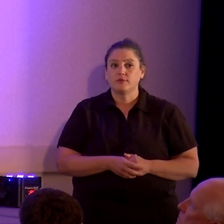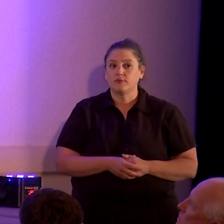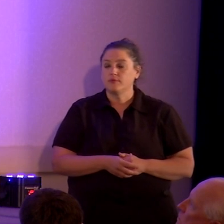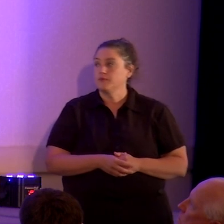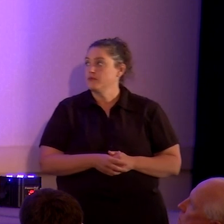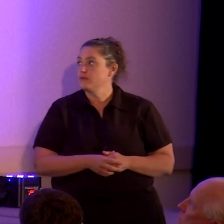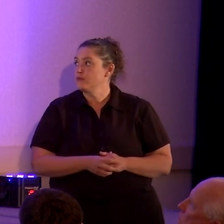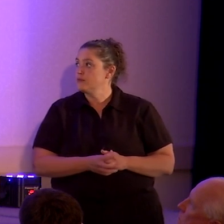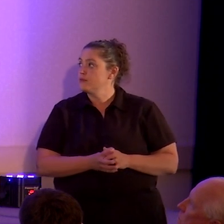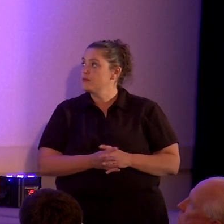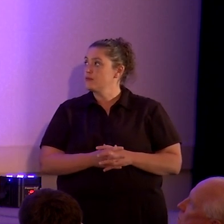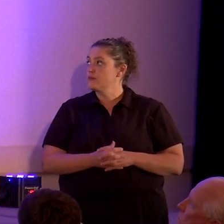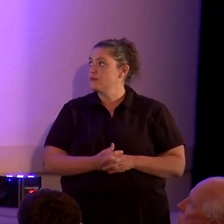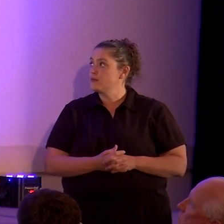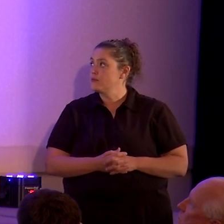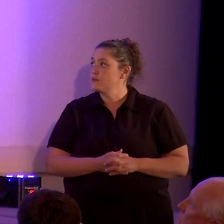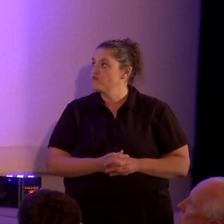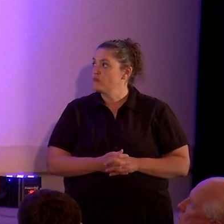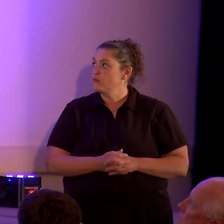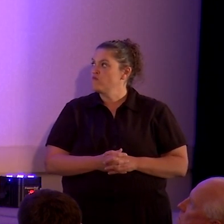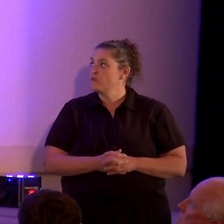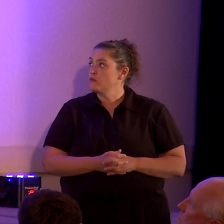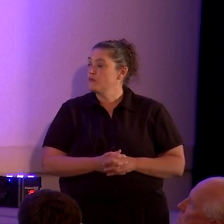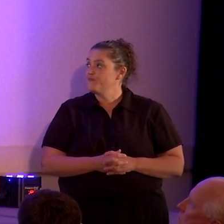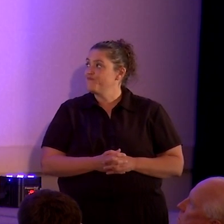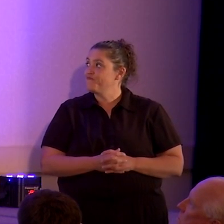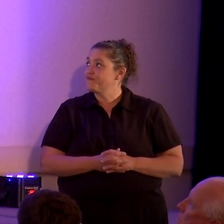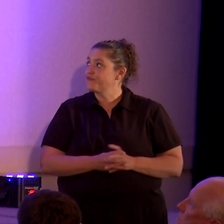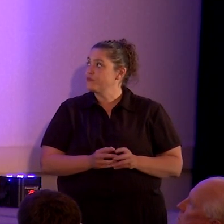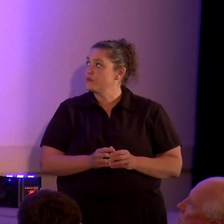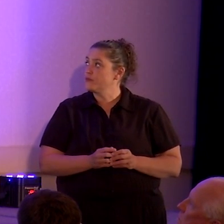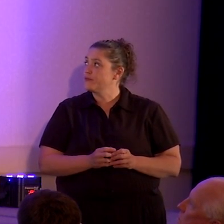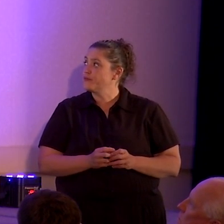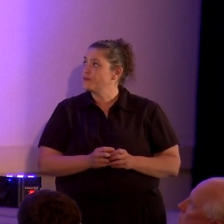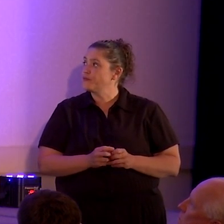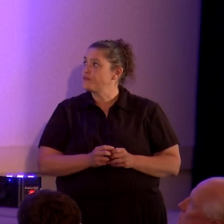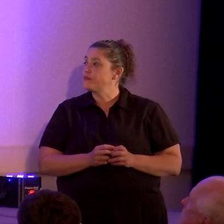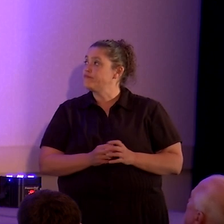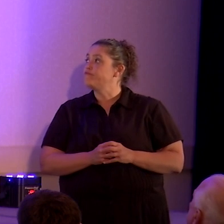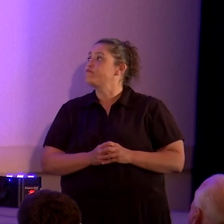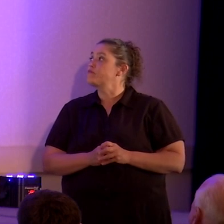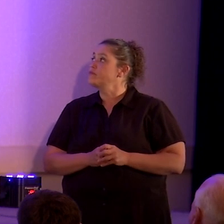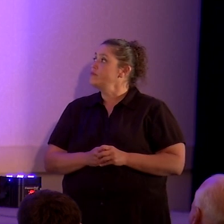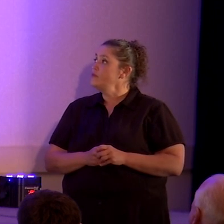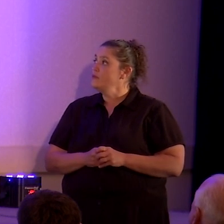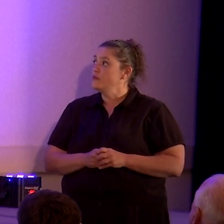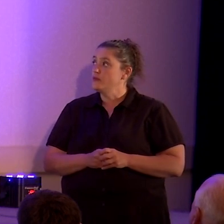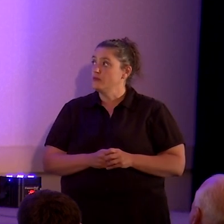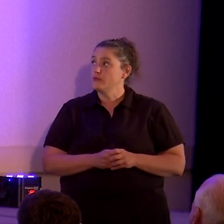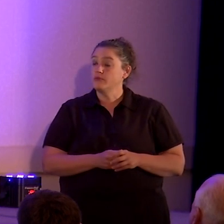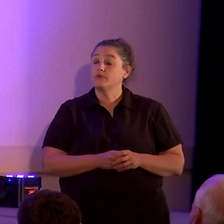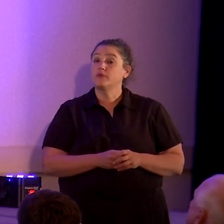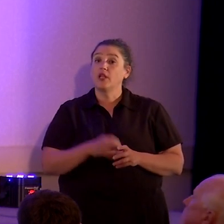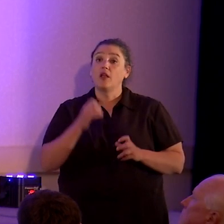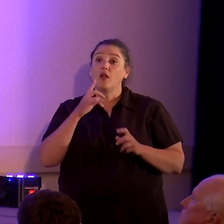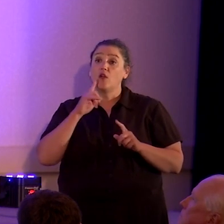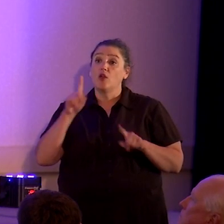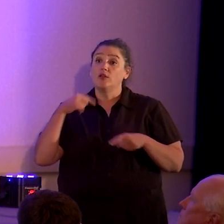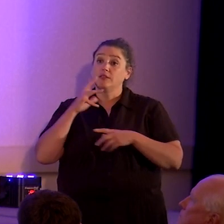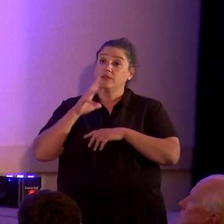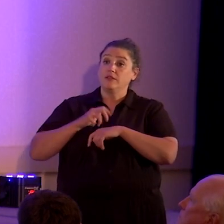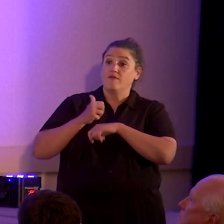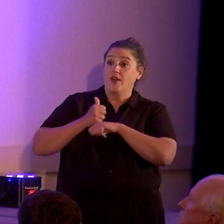which is a term that Edwin coined. Now, to that end, since the founding of American Atheists,